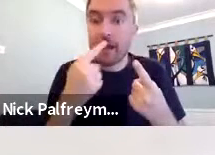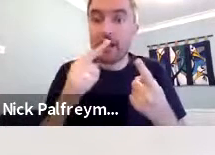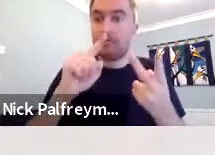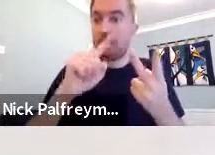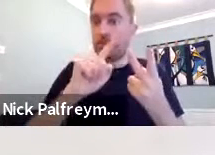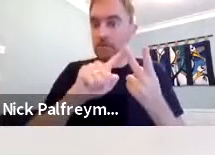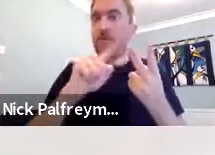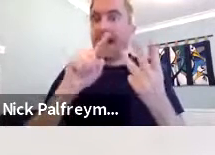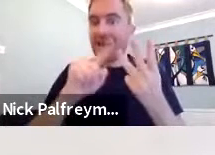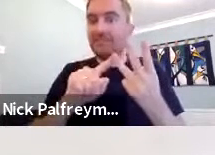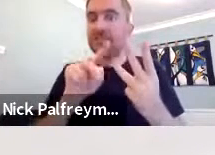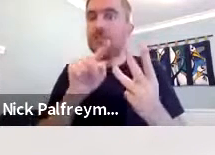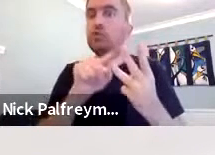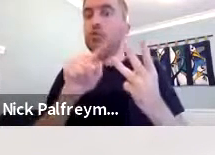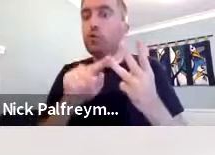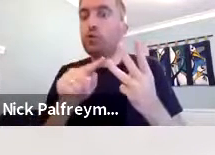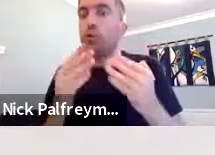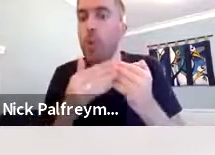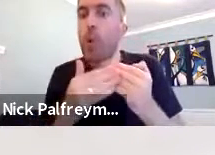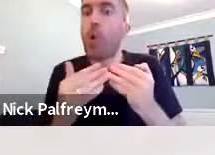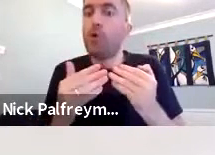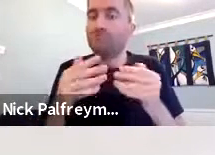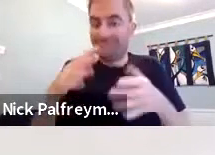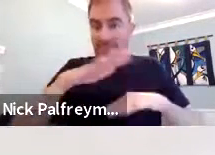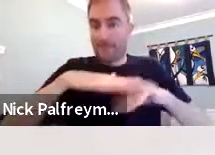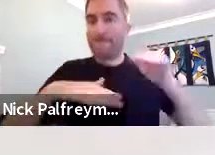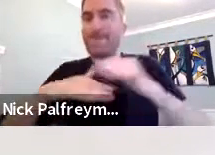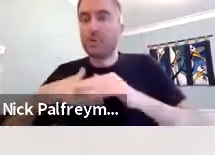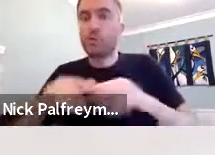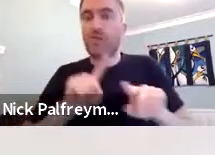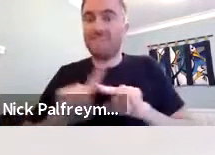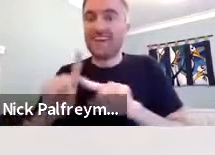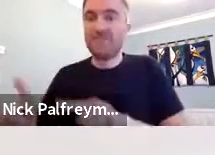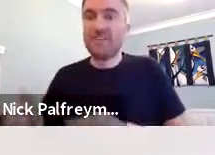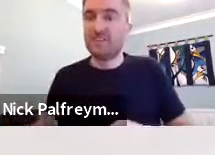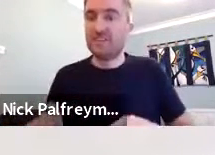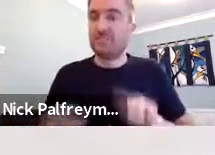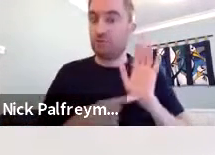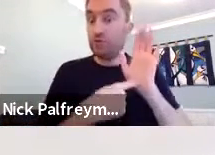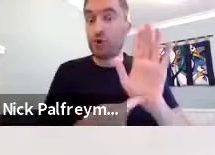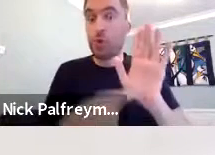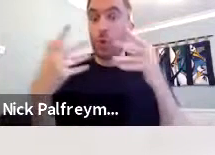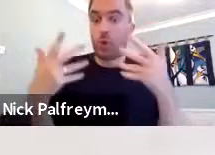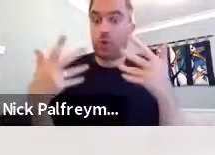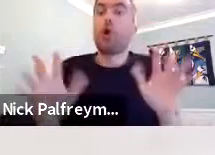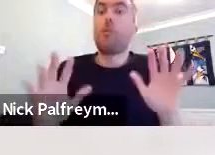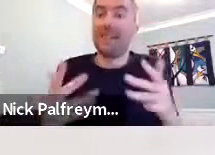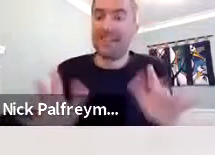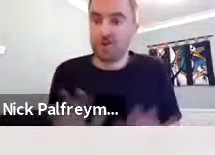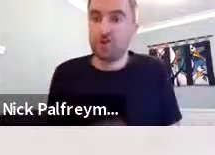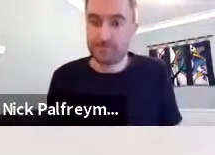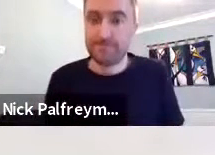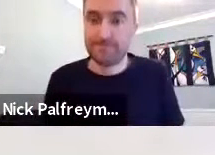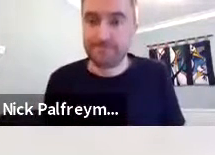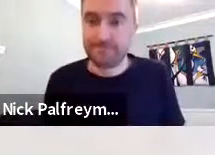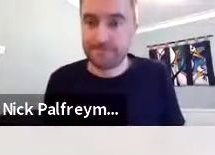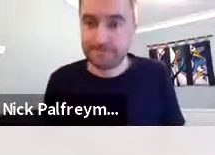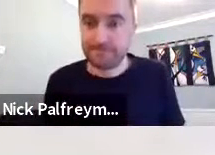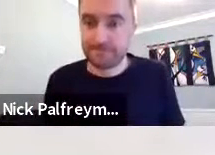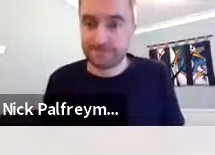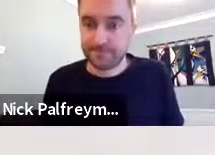variations of mouthings to convey that something has been completed. And there's also different